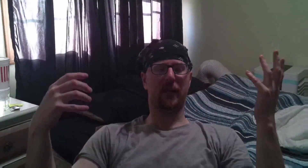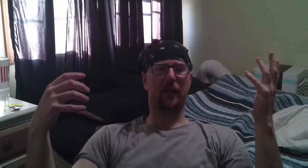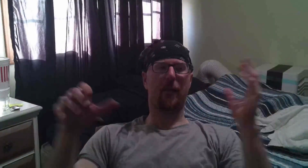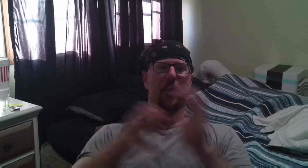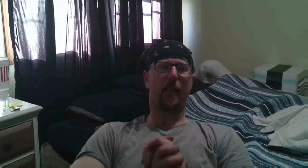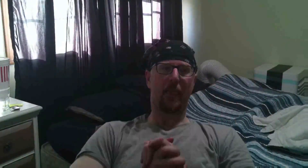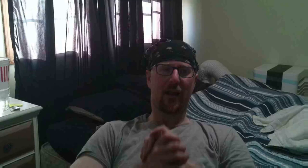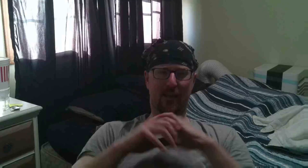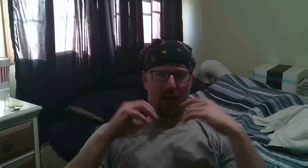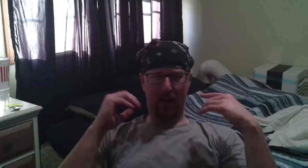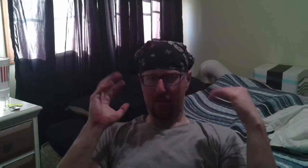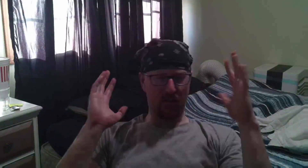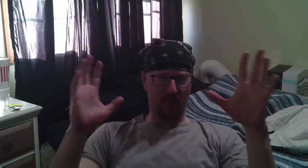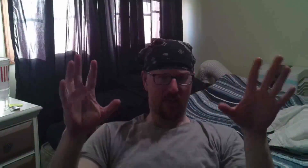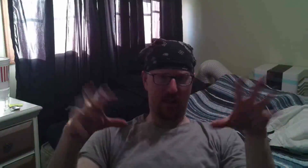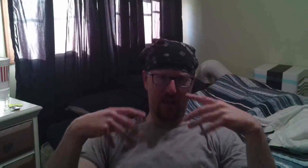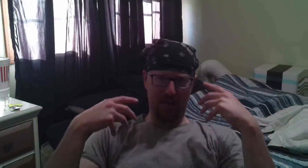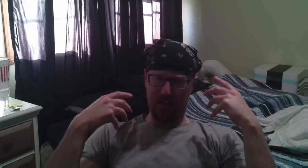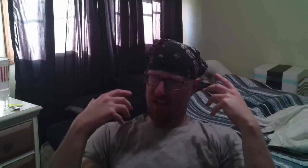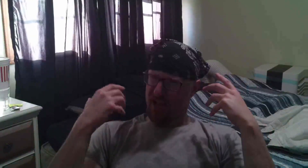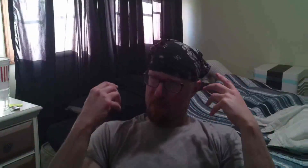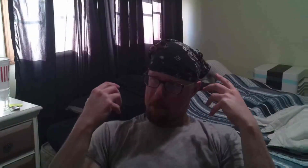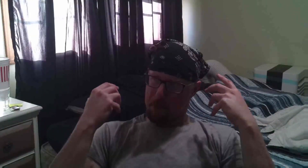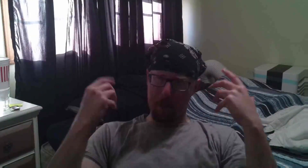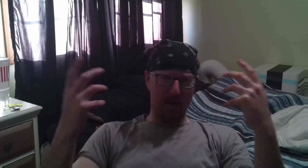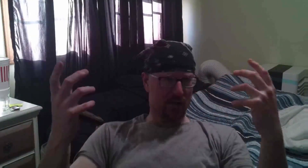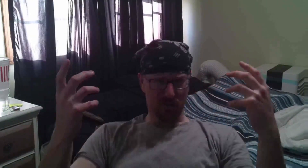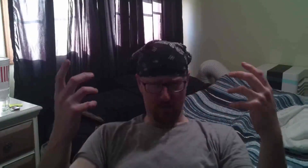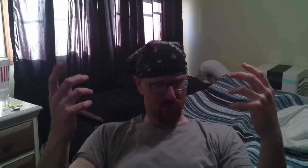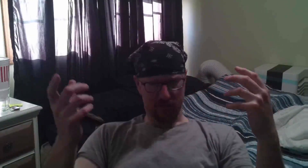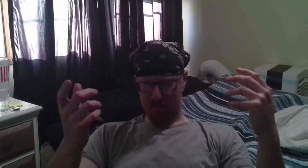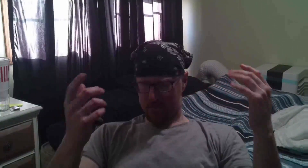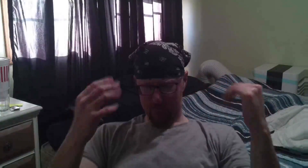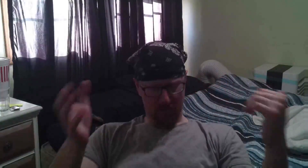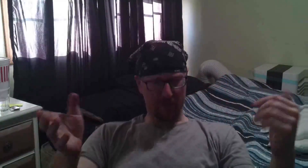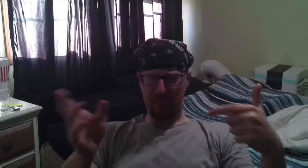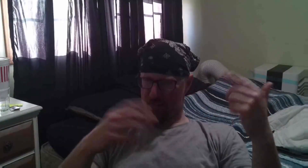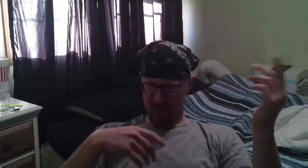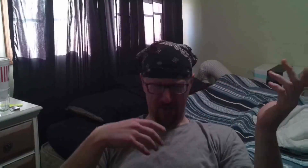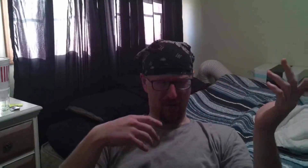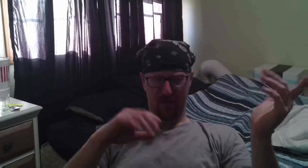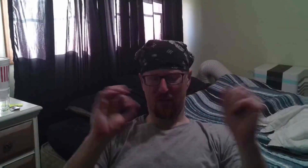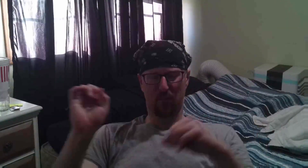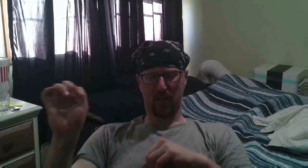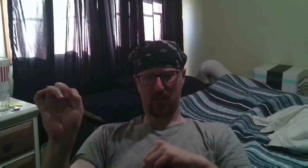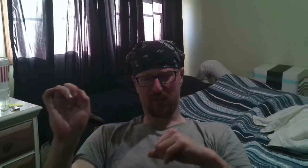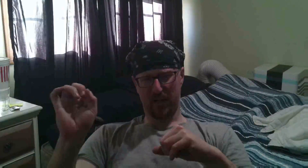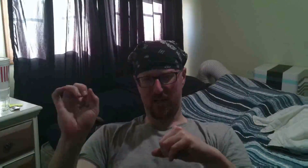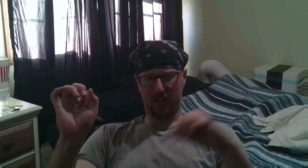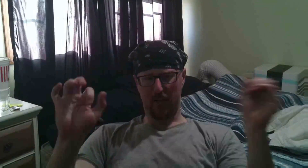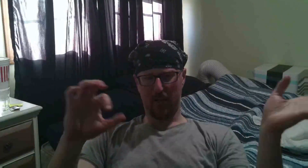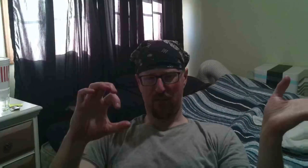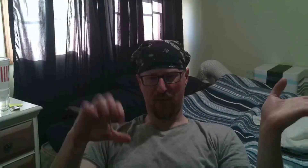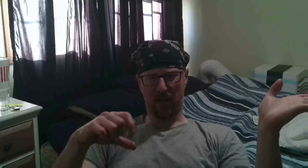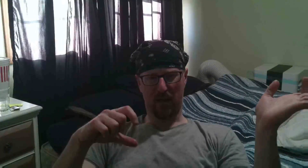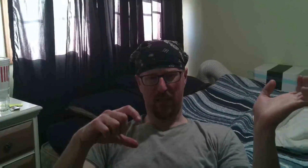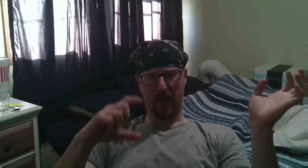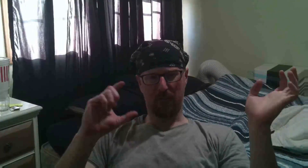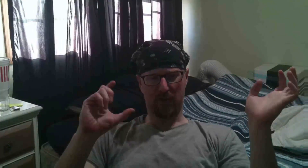now I have never had any major injuries right maybe maybe a little blistering maybe a thumb run